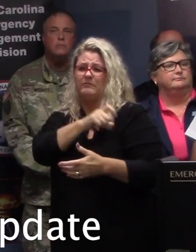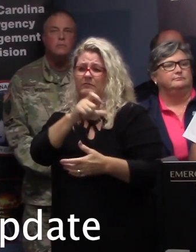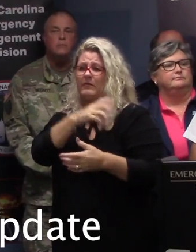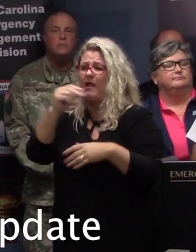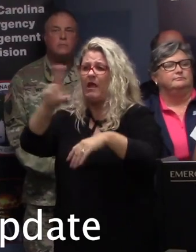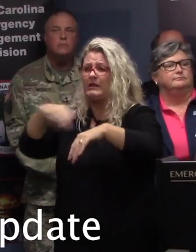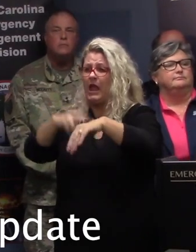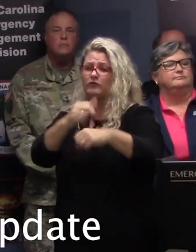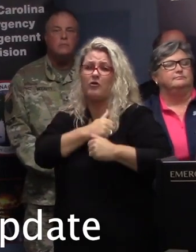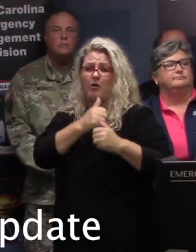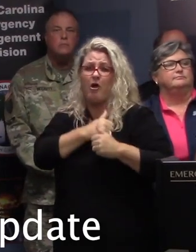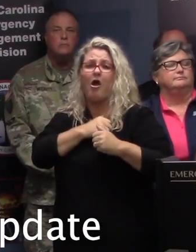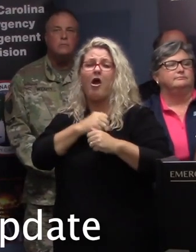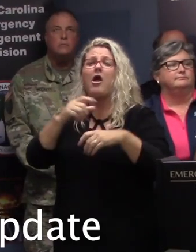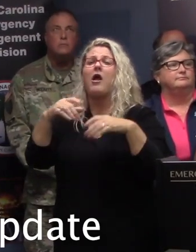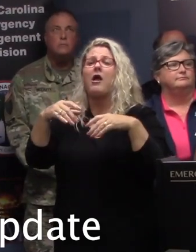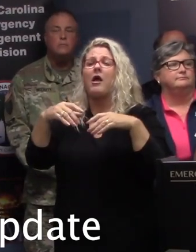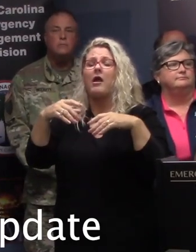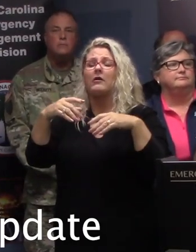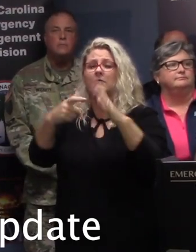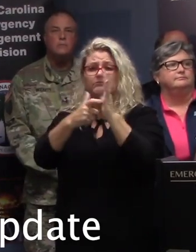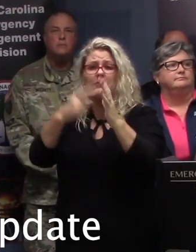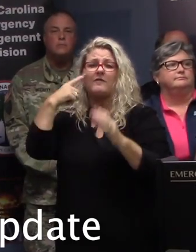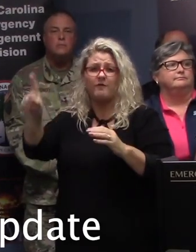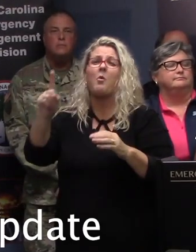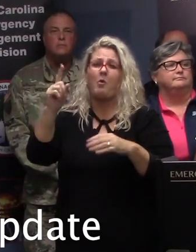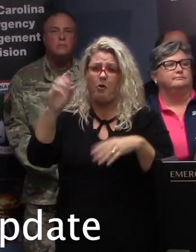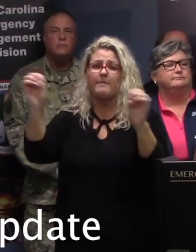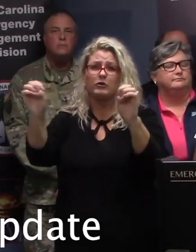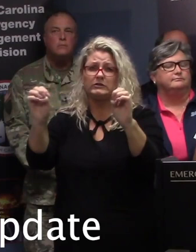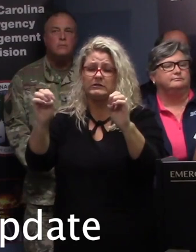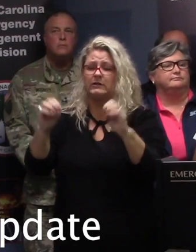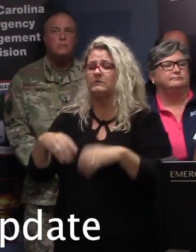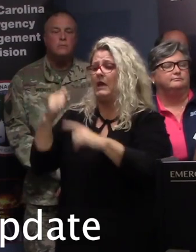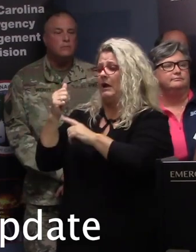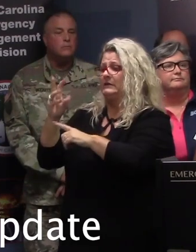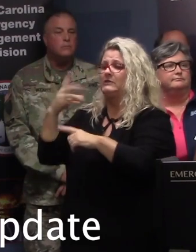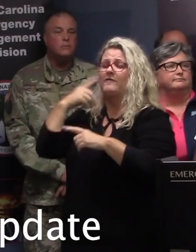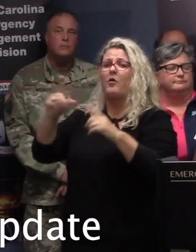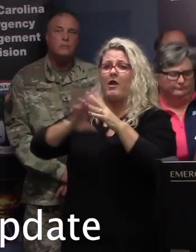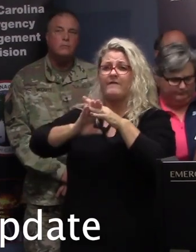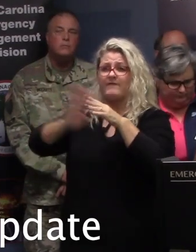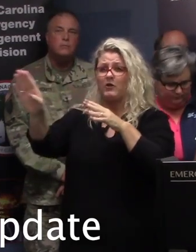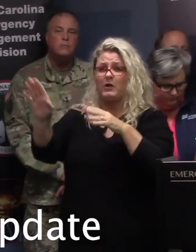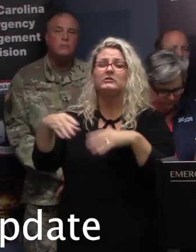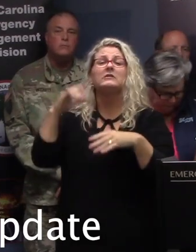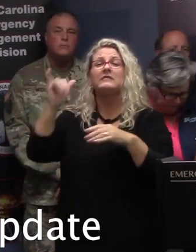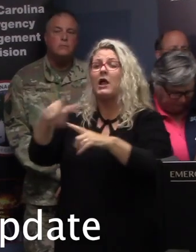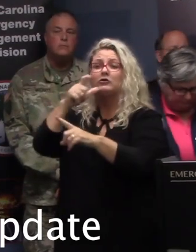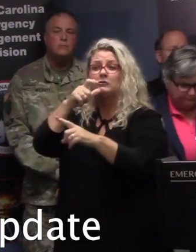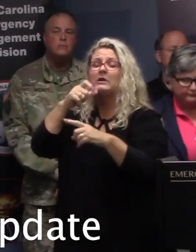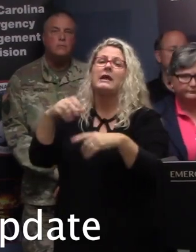personnel assigned to the Emergency Support Function 16 for evacuations. Our evacuations will include staffing,